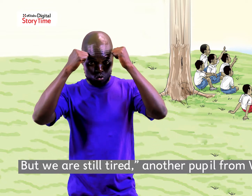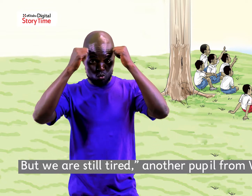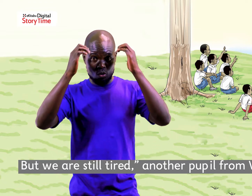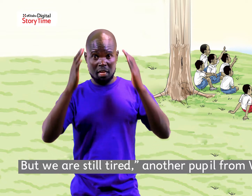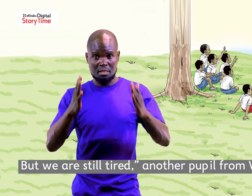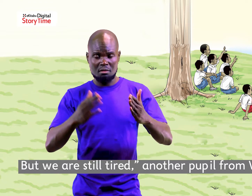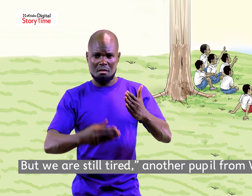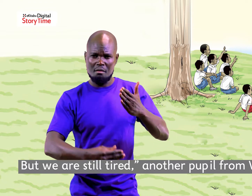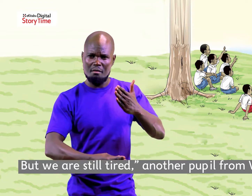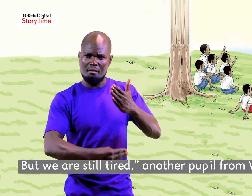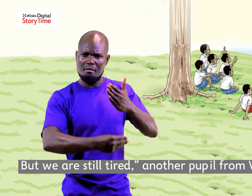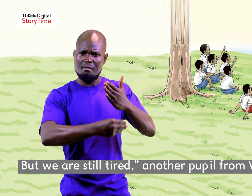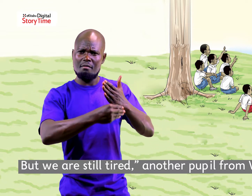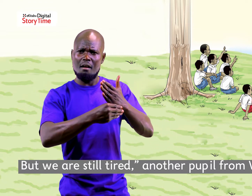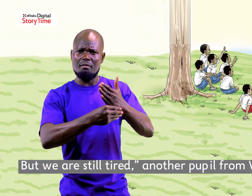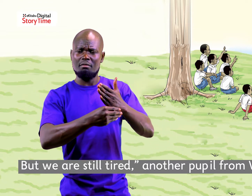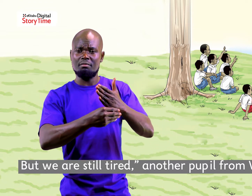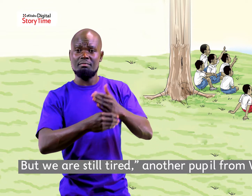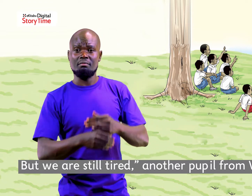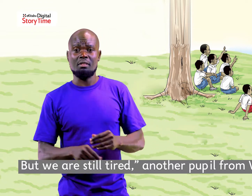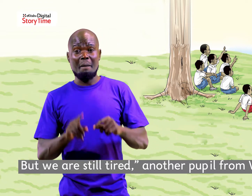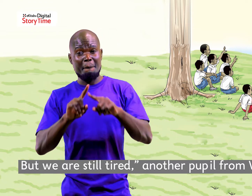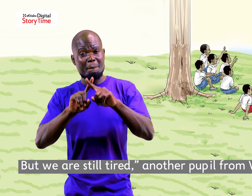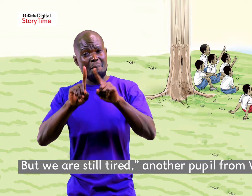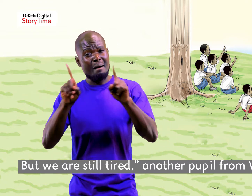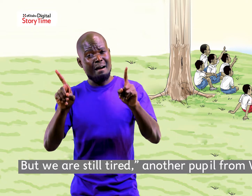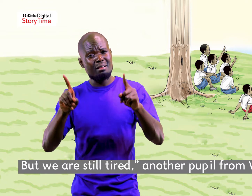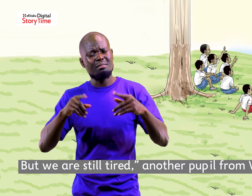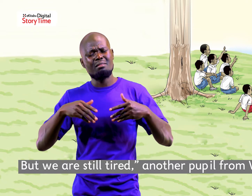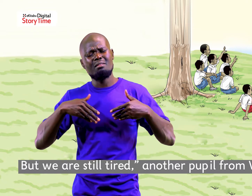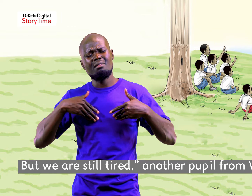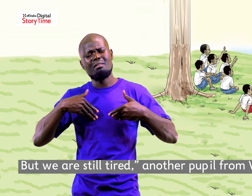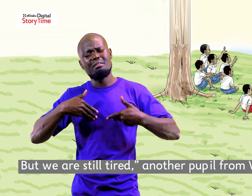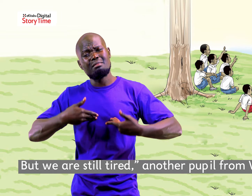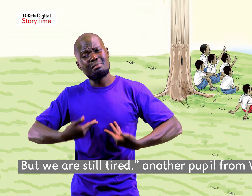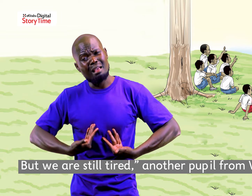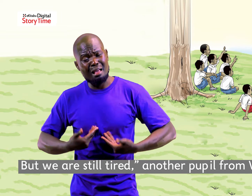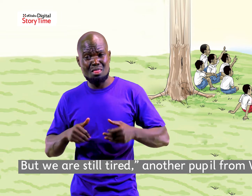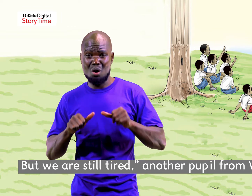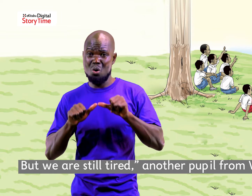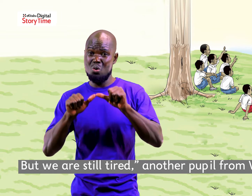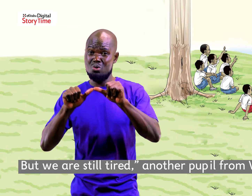a we are still tired another pupil from moera added